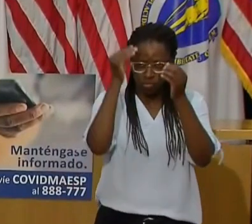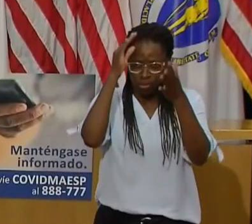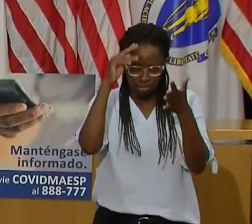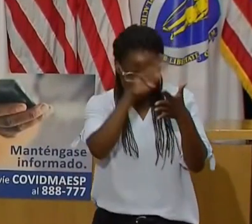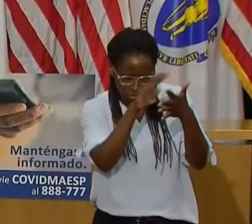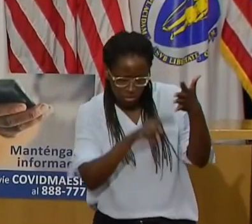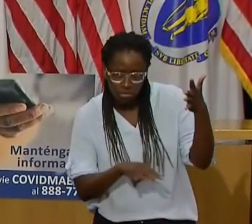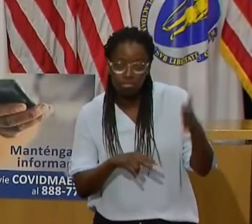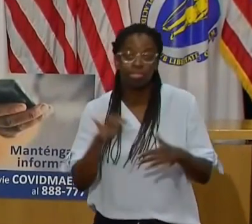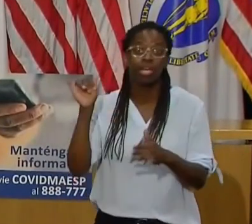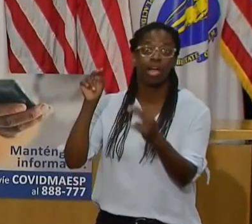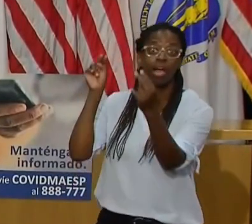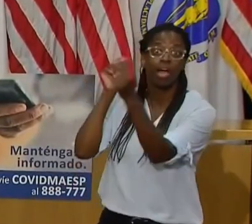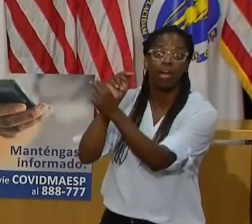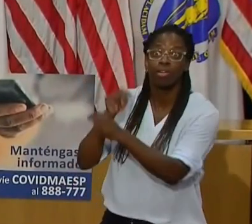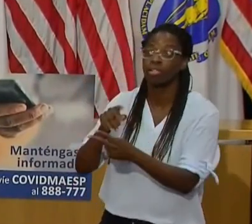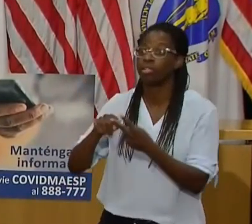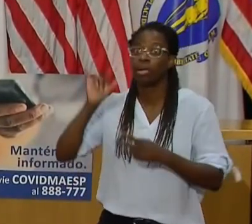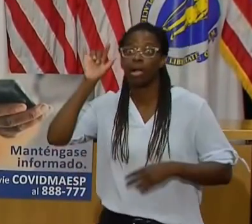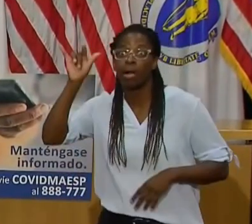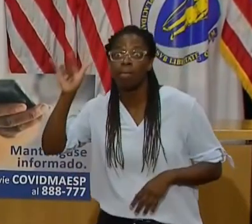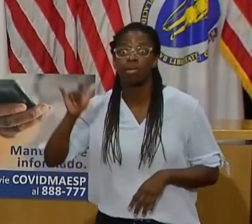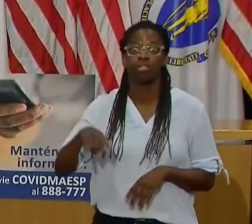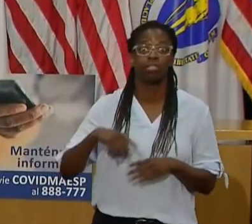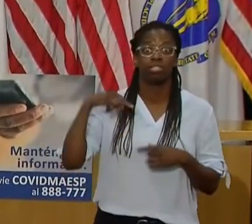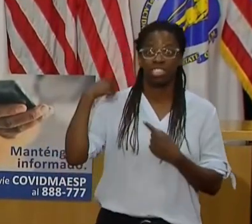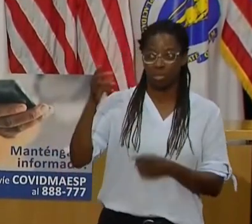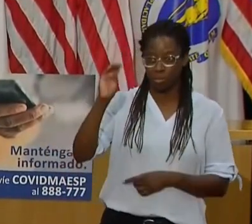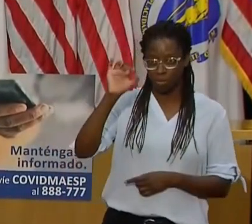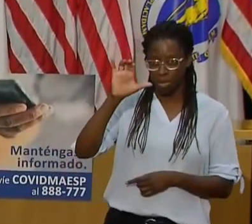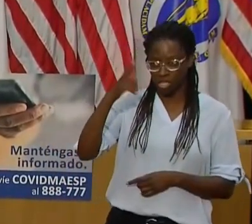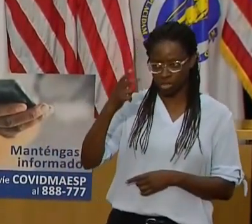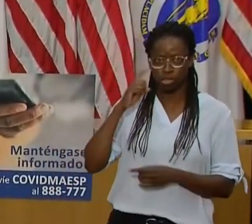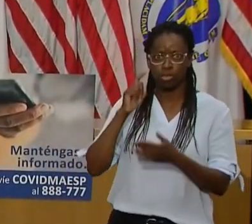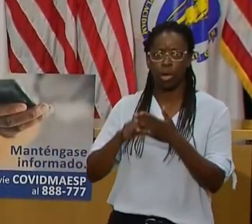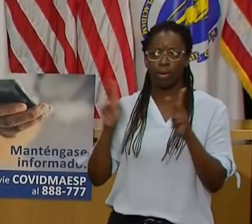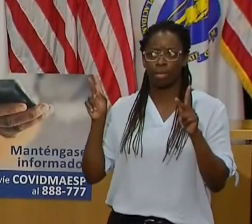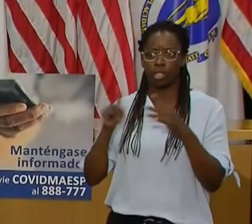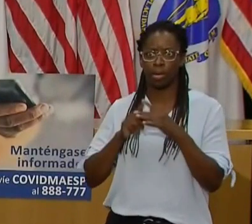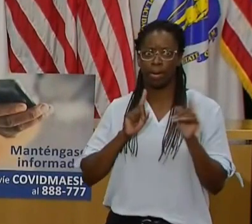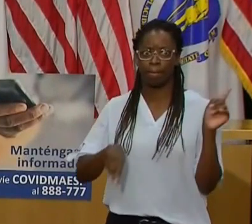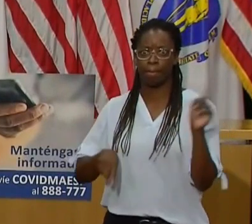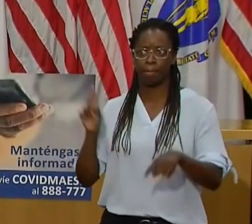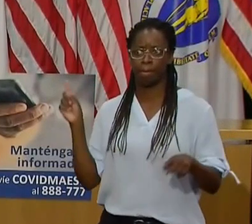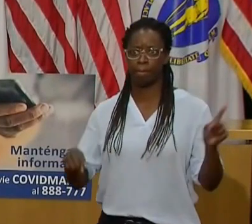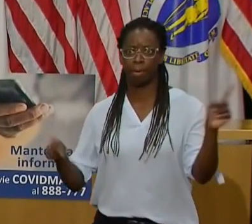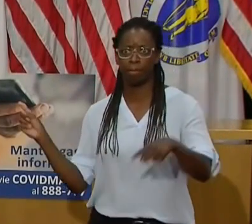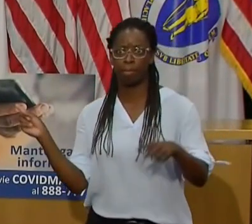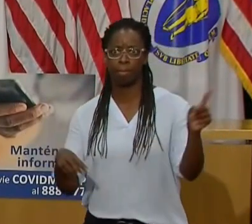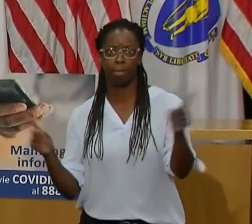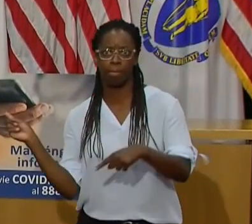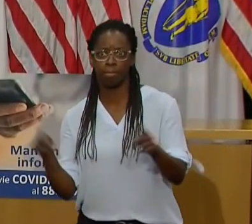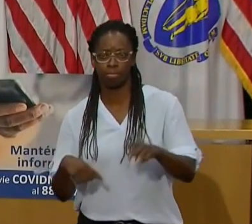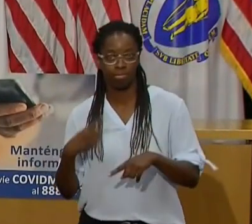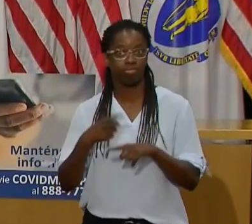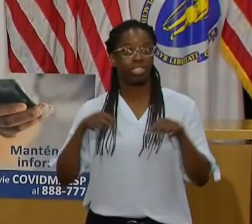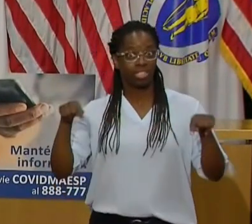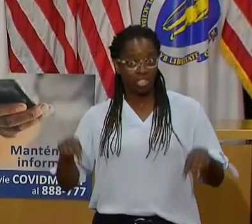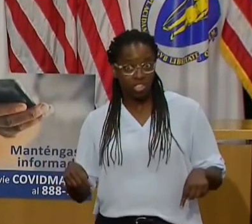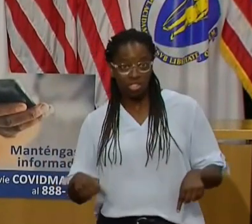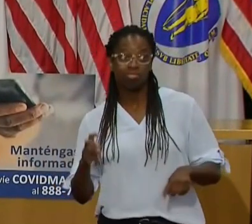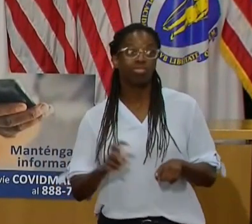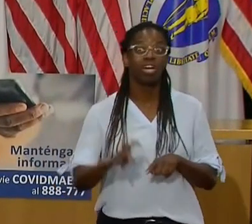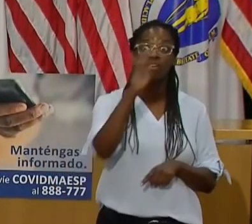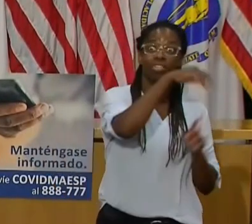Airport. We are seeing more people moving around, both within Massachusetts and from out-of-state. Earlier in